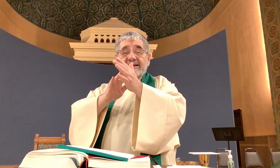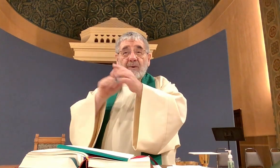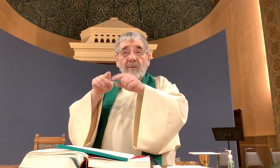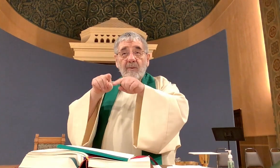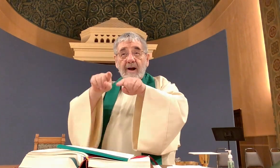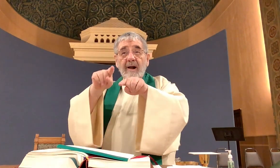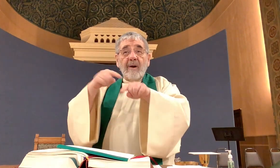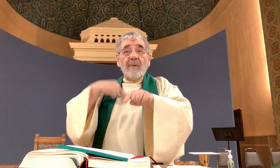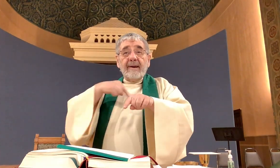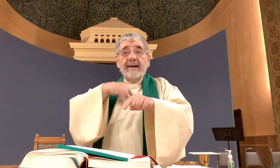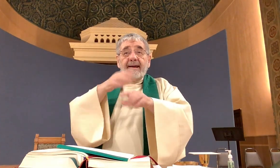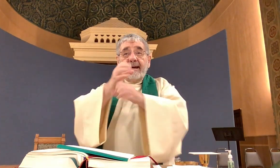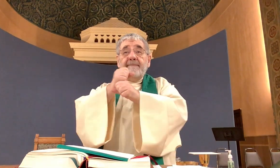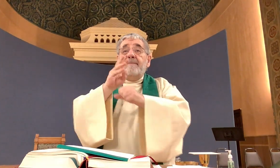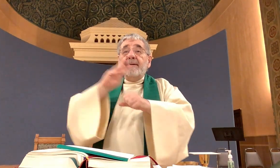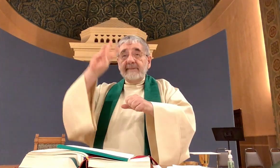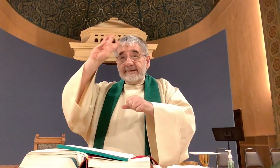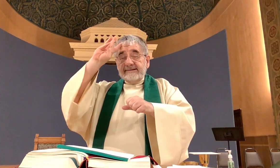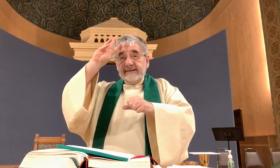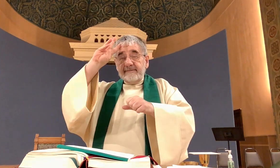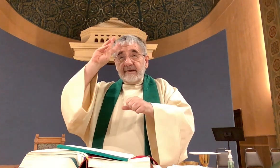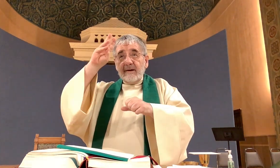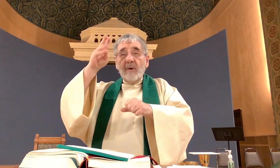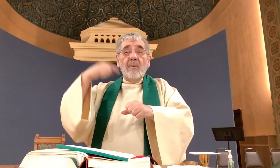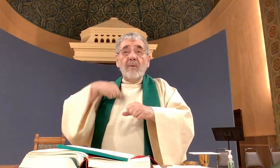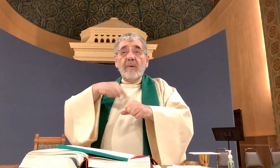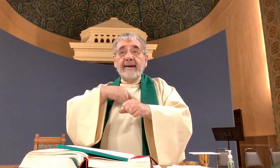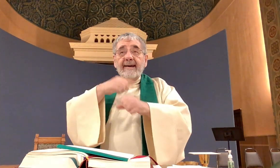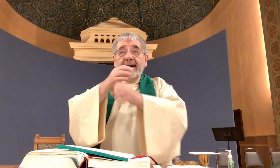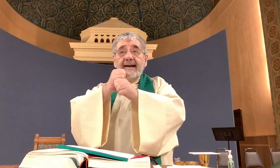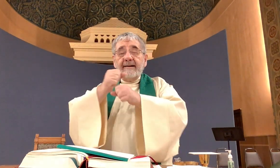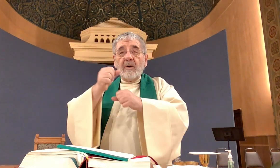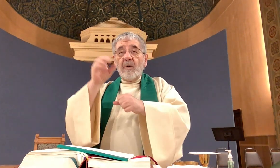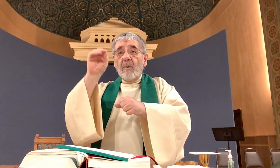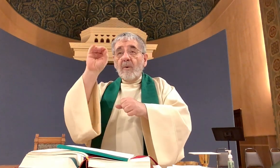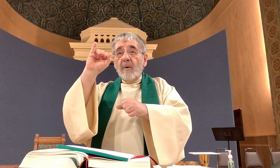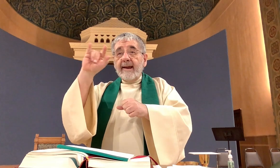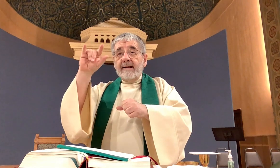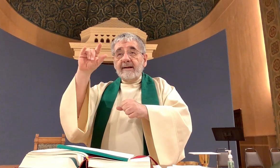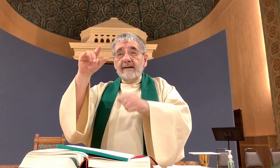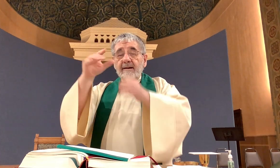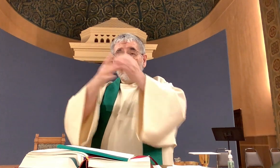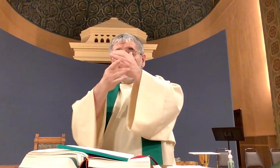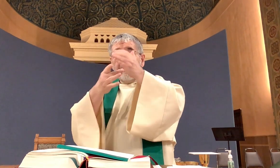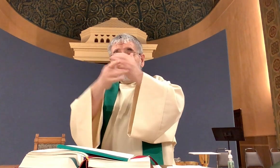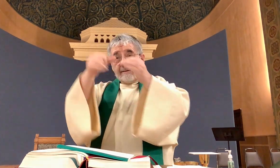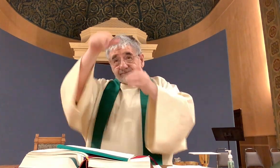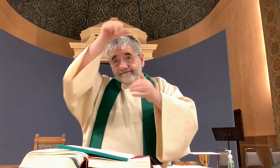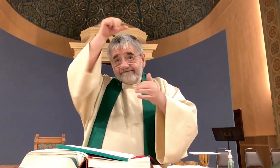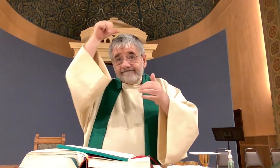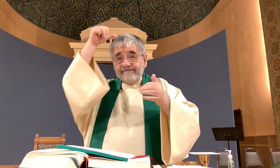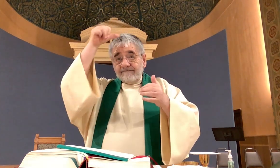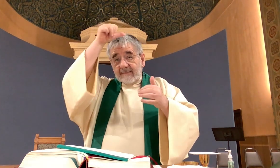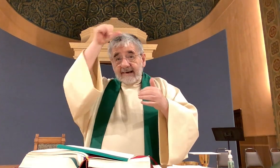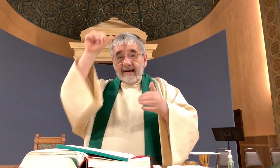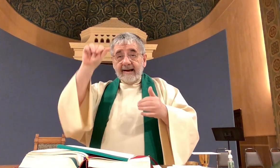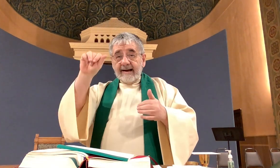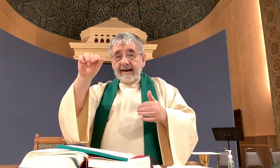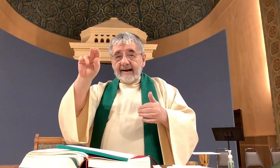in the same way that Jesus went through the baptism we are baptized and anointed